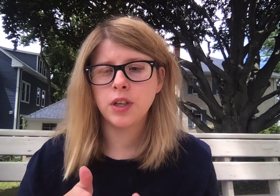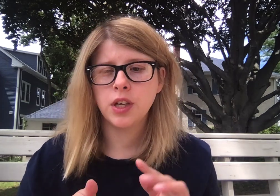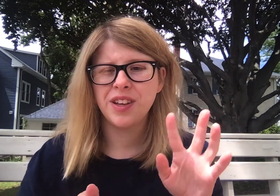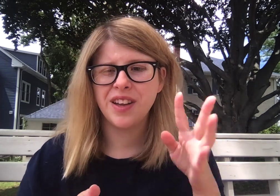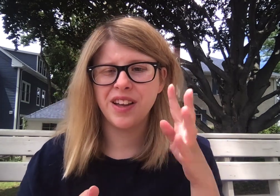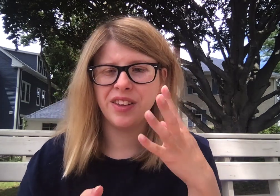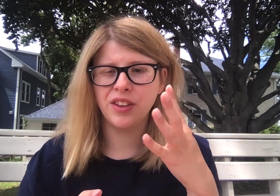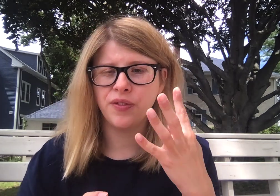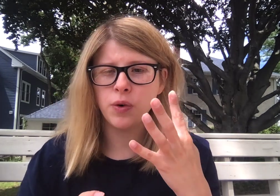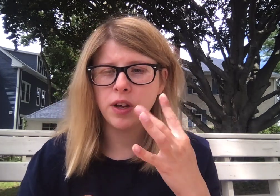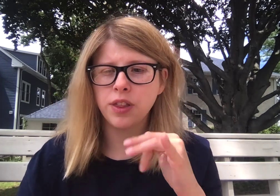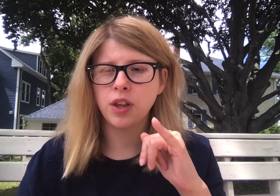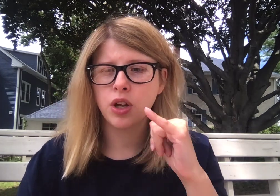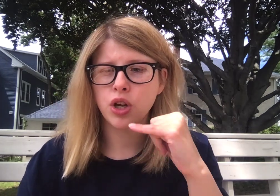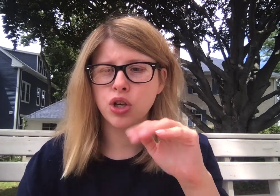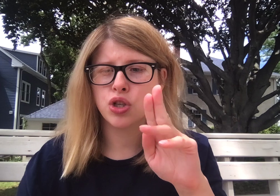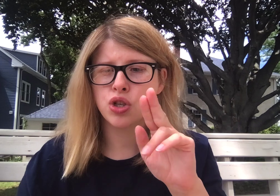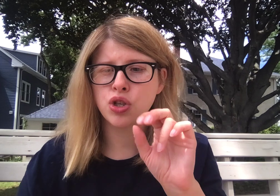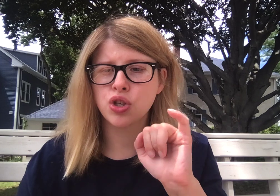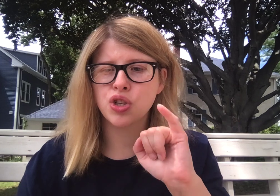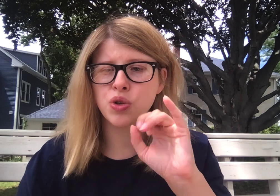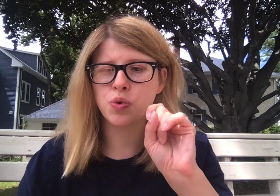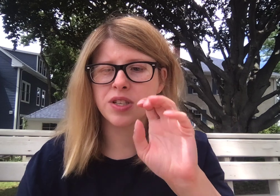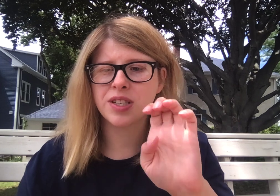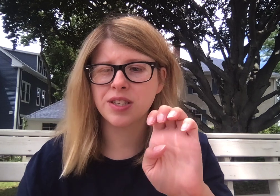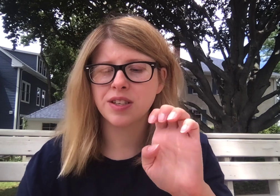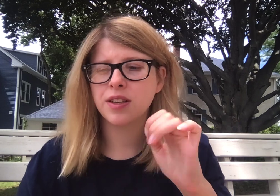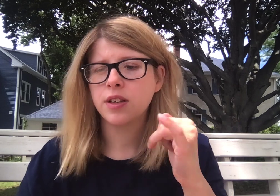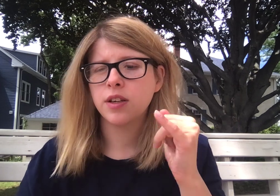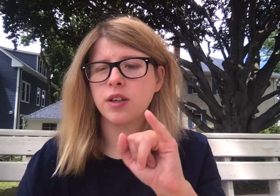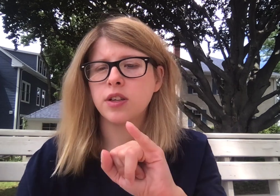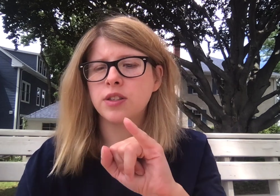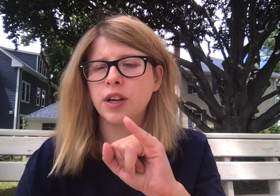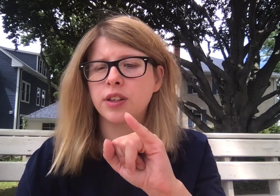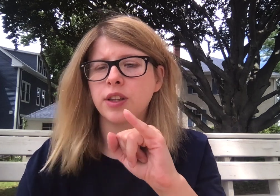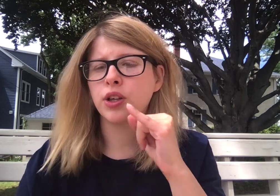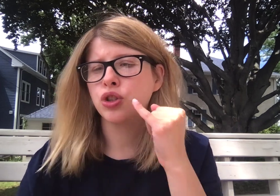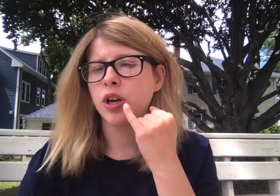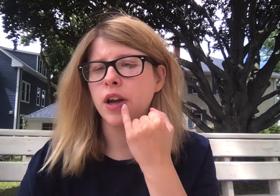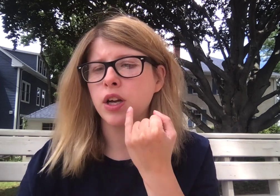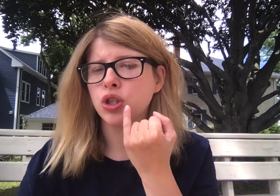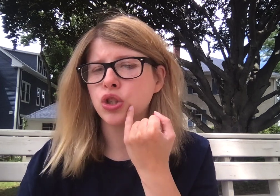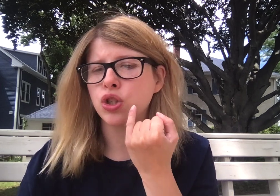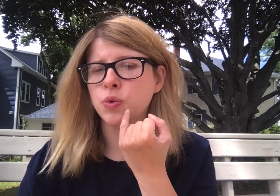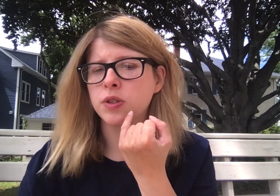And then the fourth. Juice. Take the letter J. Juice. warmth.